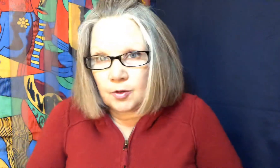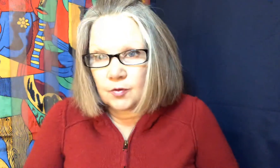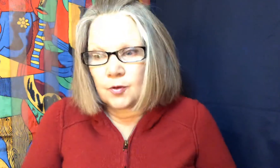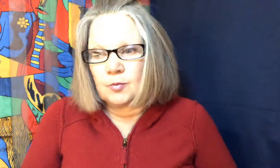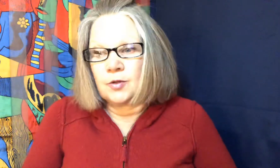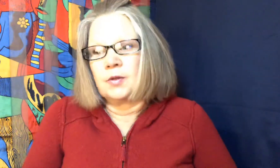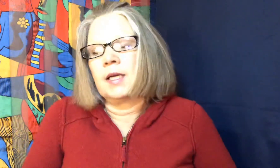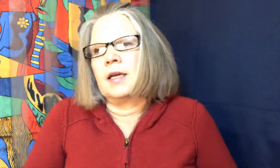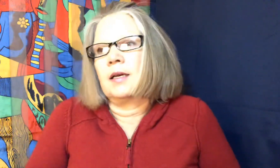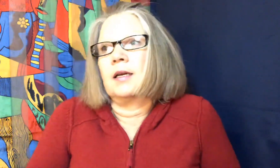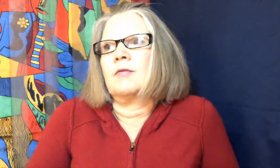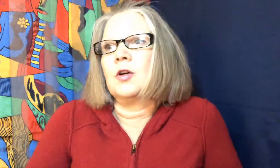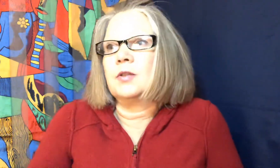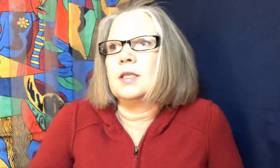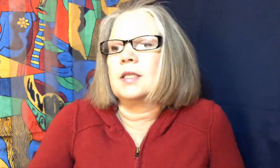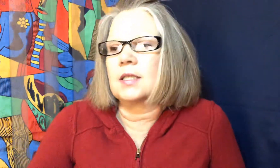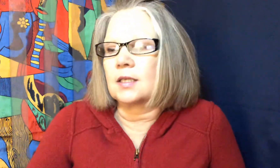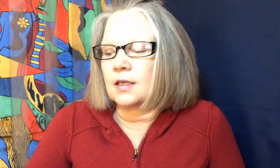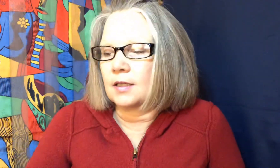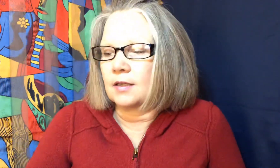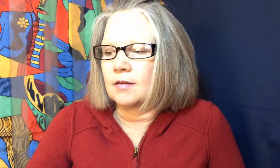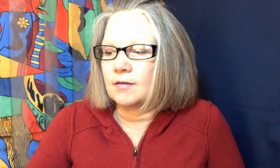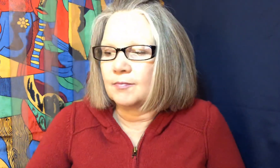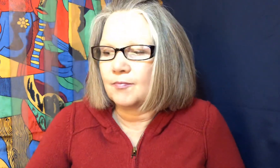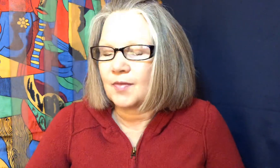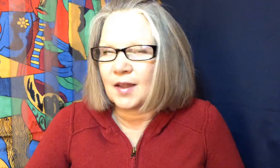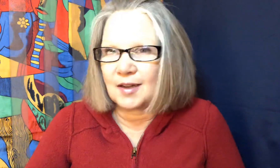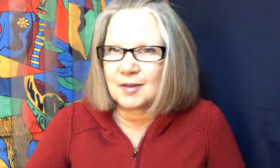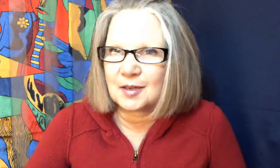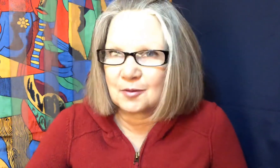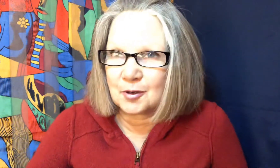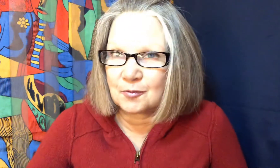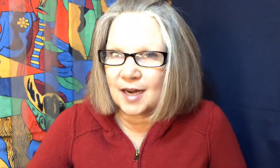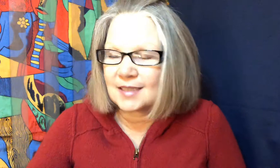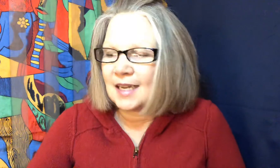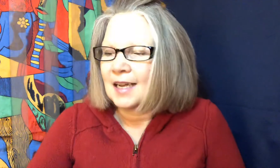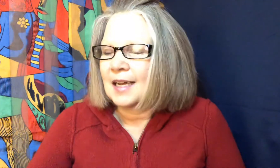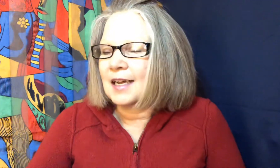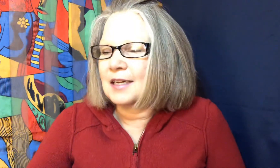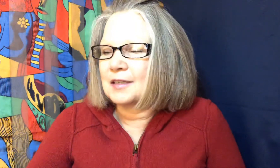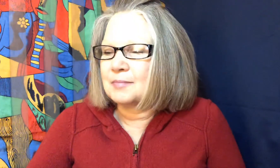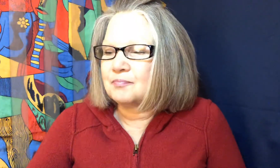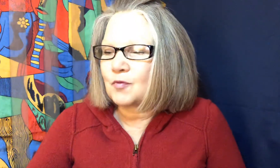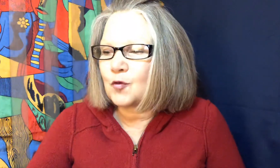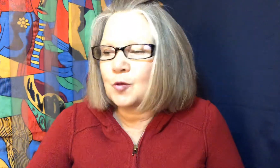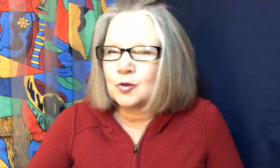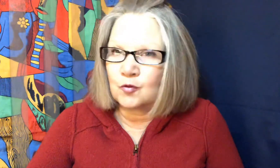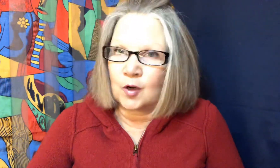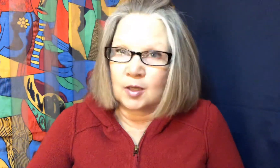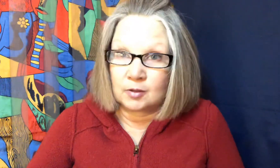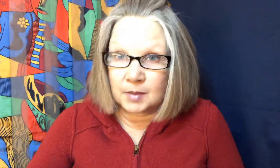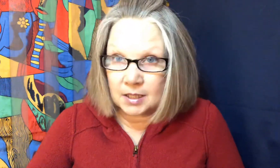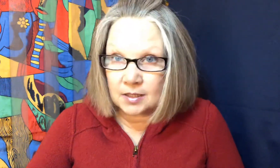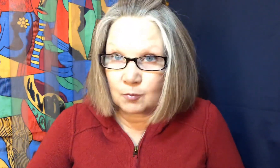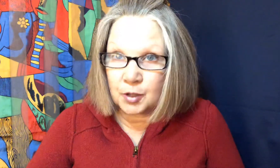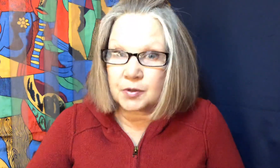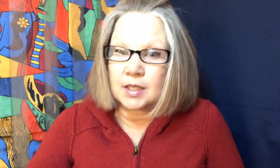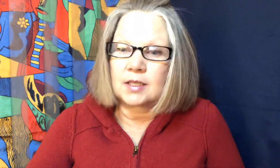the full moon and I've called this I'm getting the word rant full moon followed because some weird things can